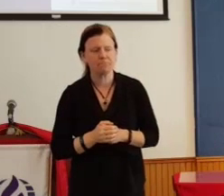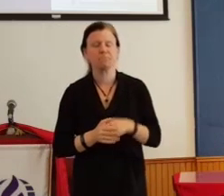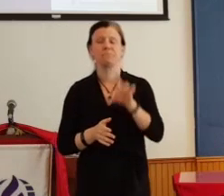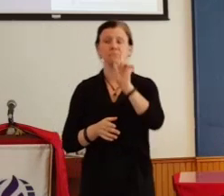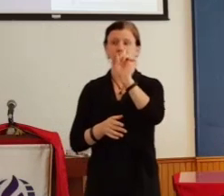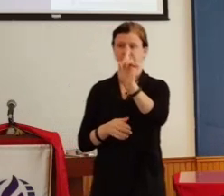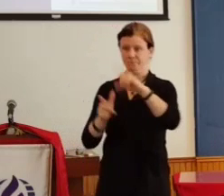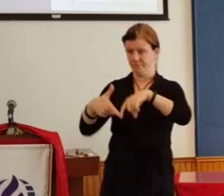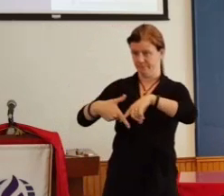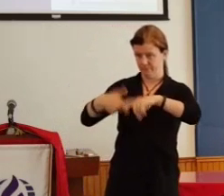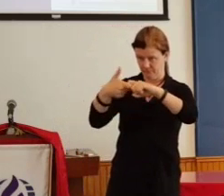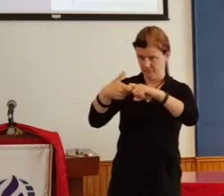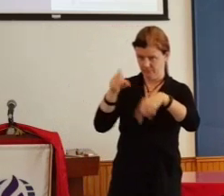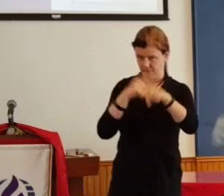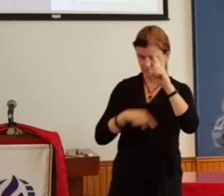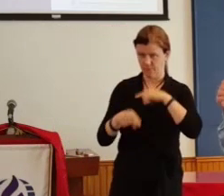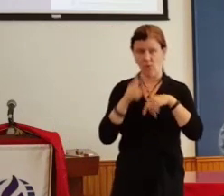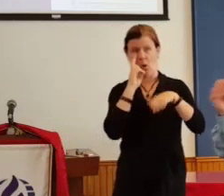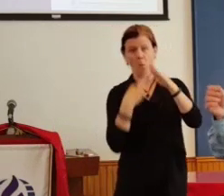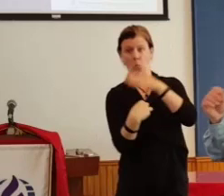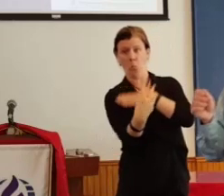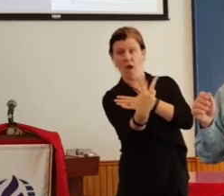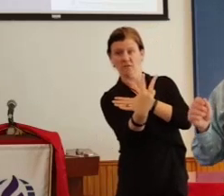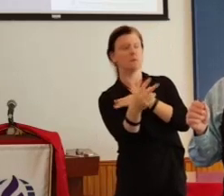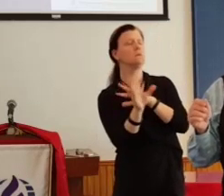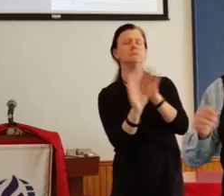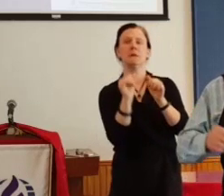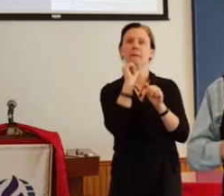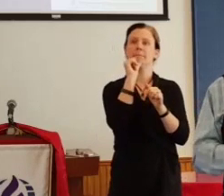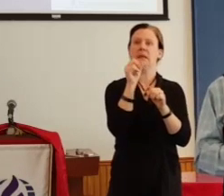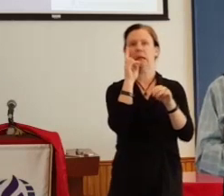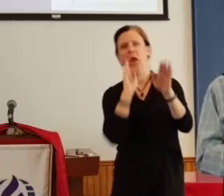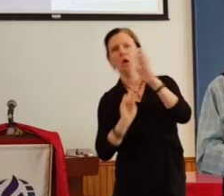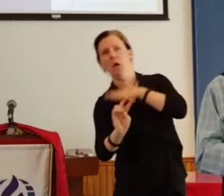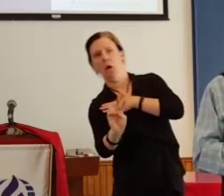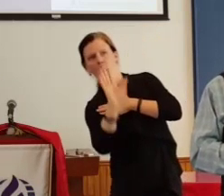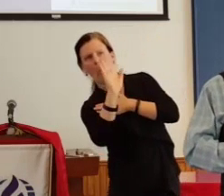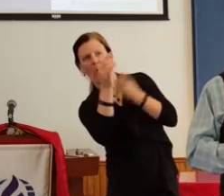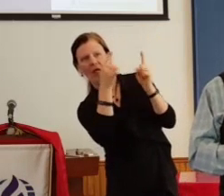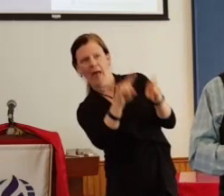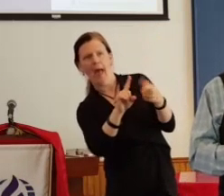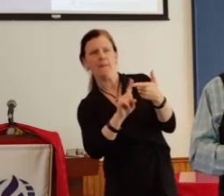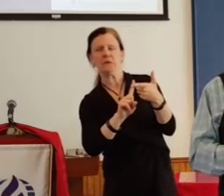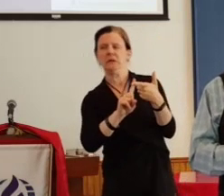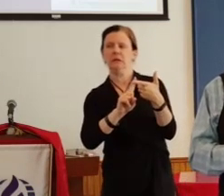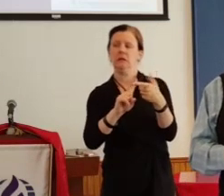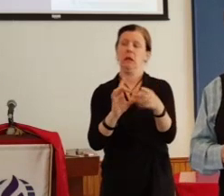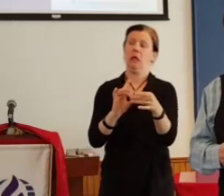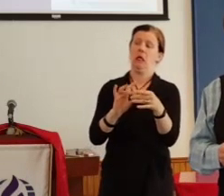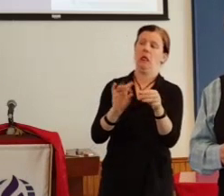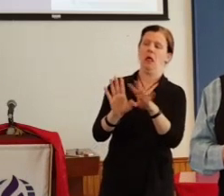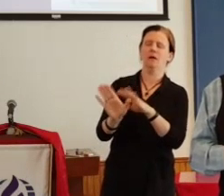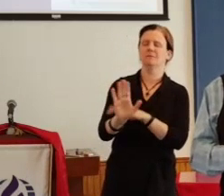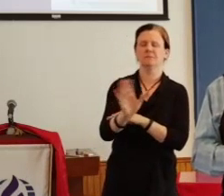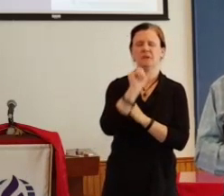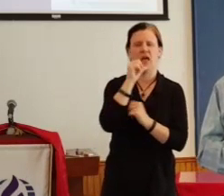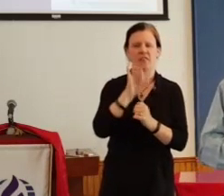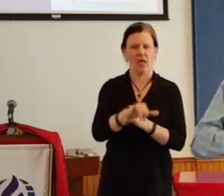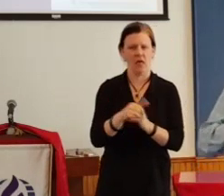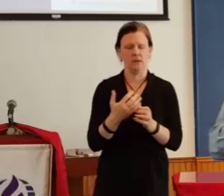by prophesying, I don't necessarily mean to foretell or predict things in advance like a fortune teller. And I